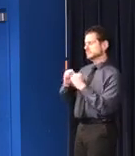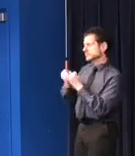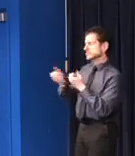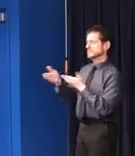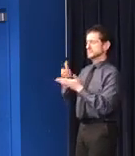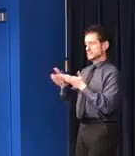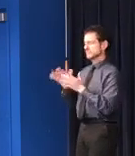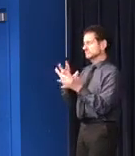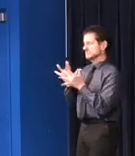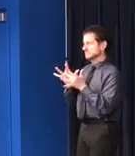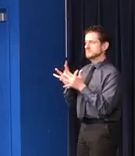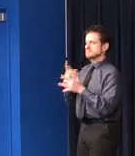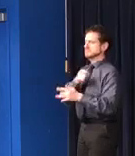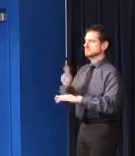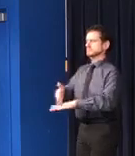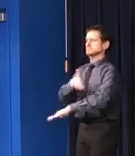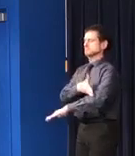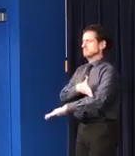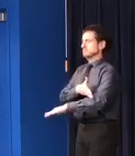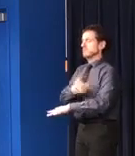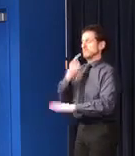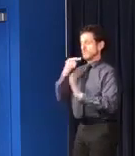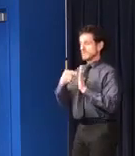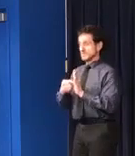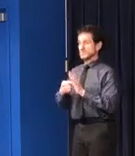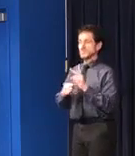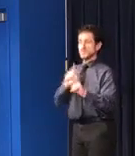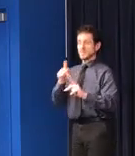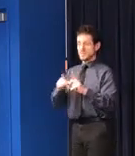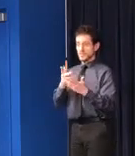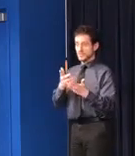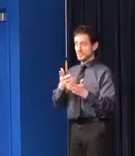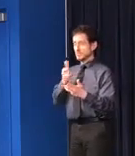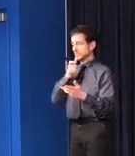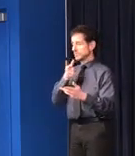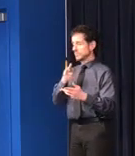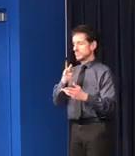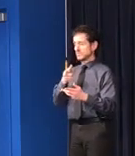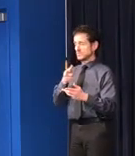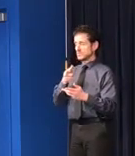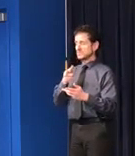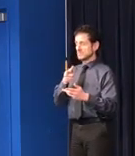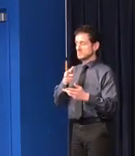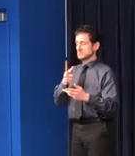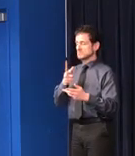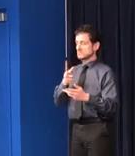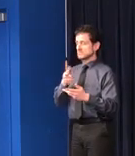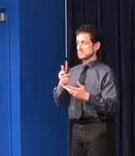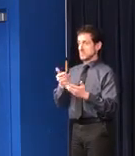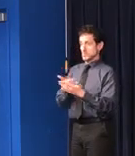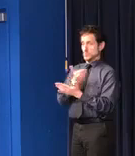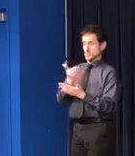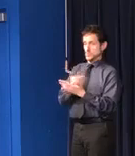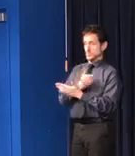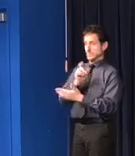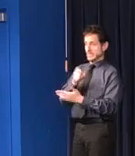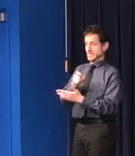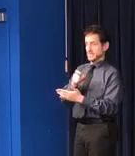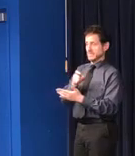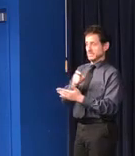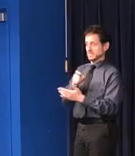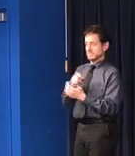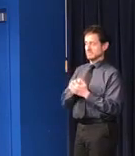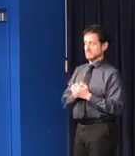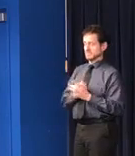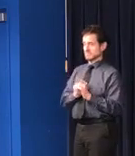including easing access for newly eligible users and temporarily eliminating the